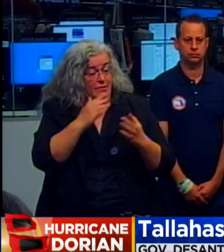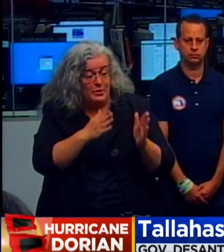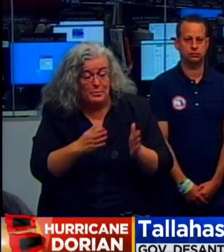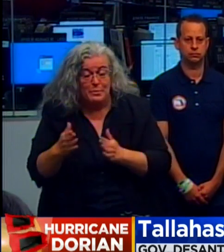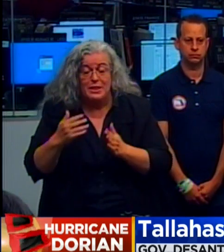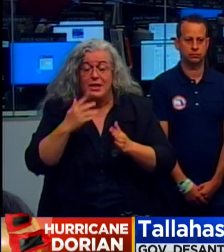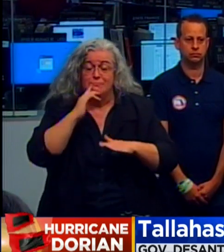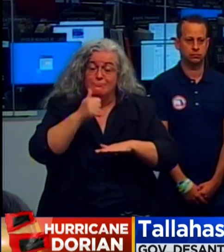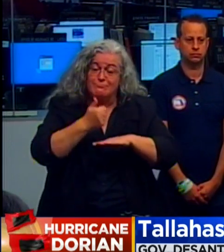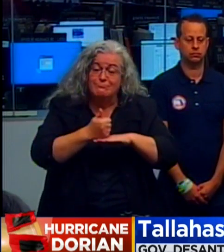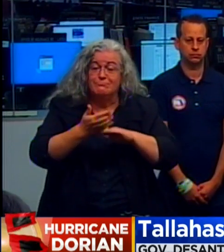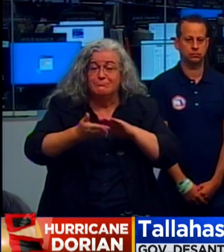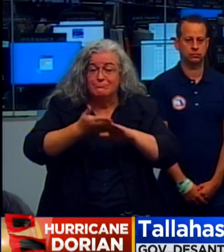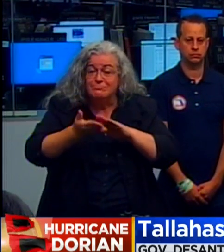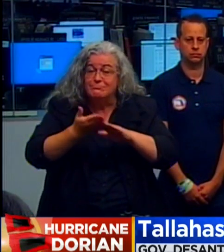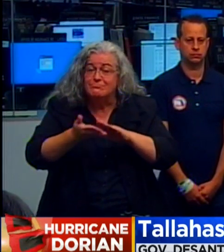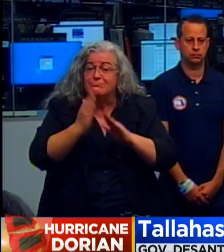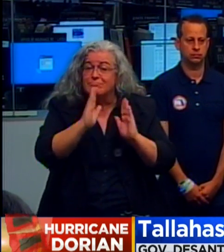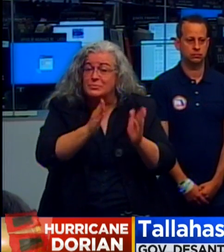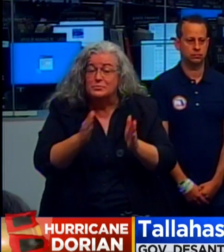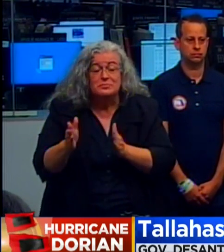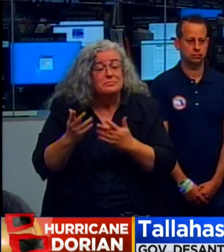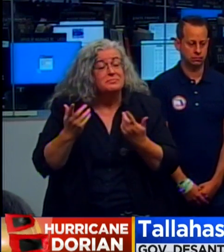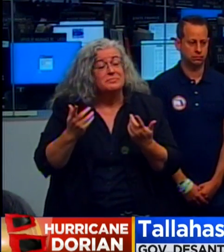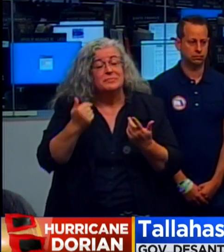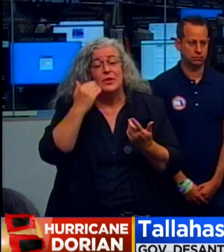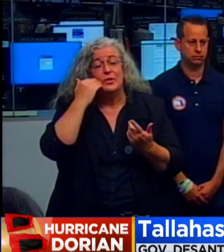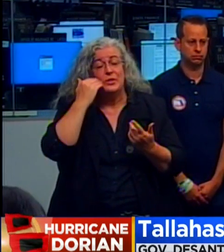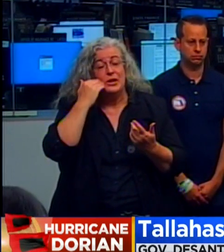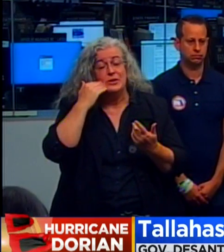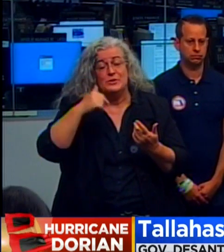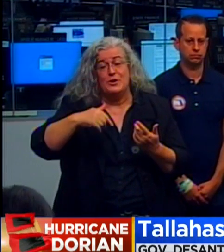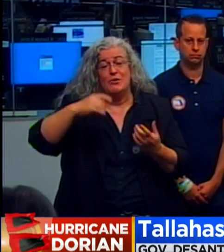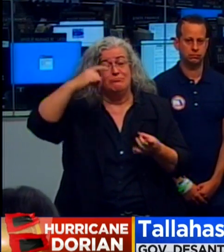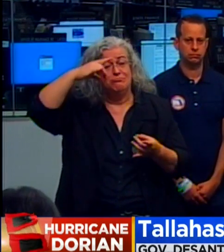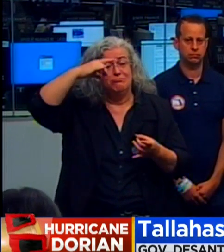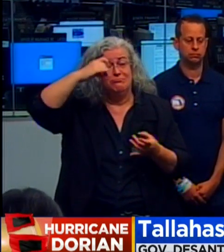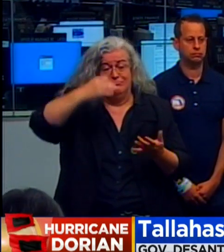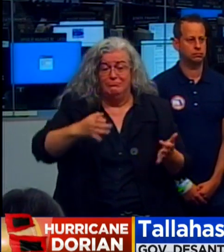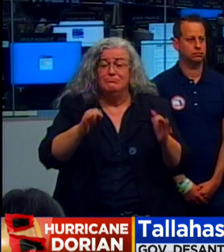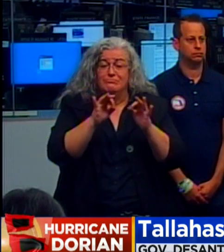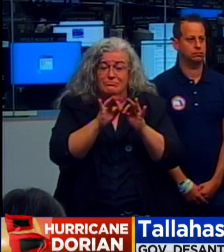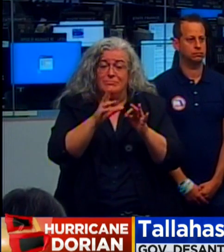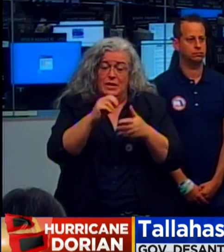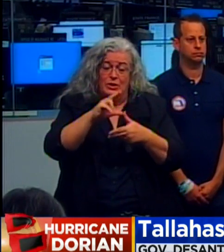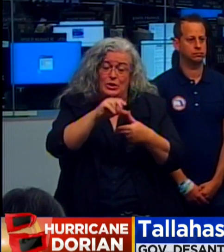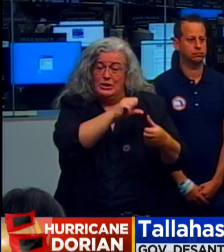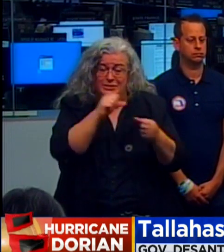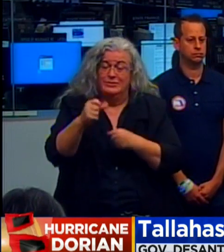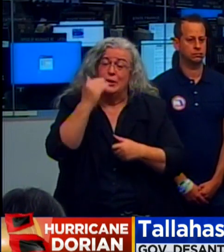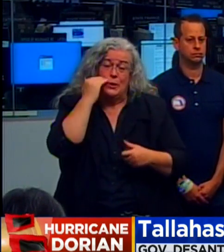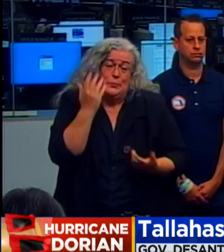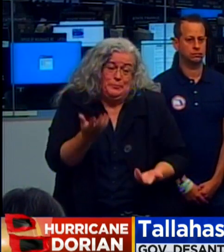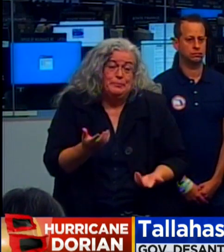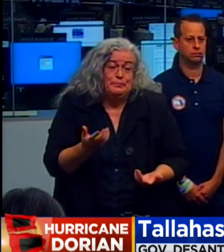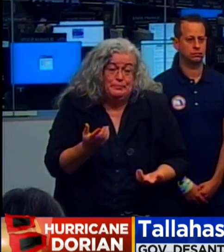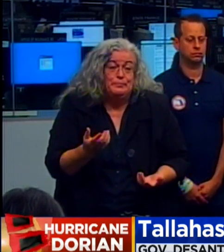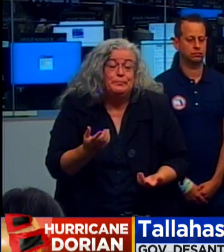implementing the plan. They recognize, you know, the threat from the storm and are taking action. And so